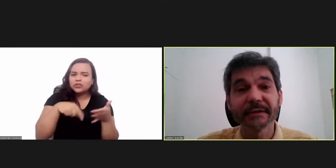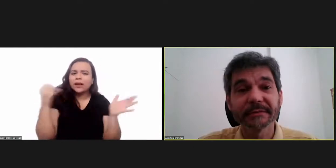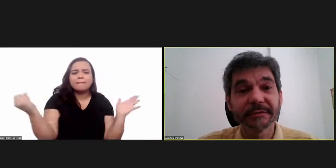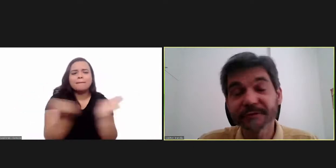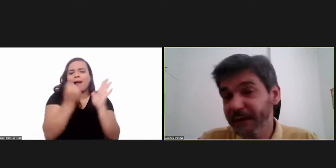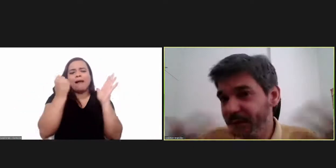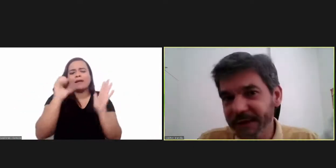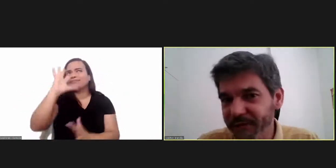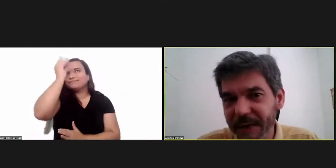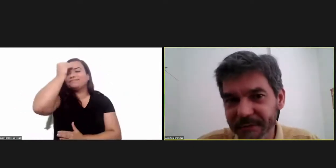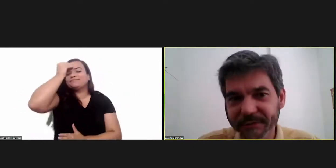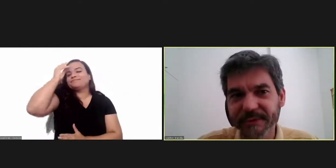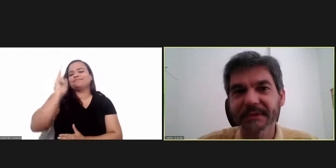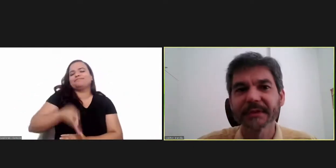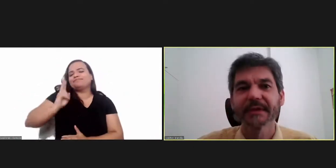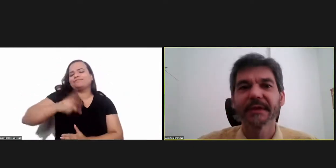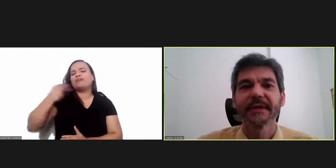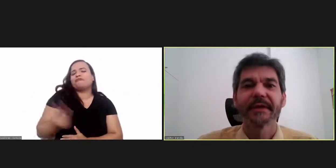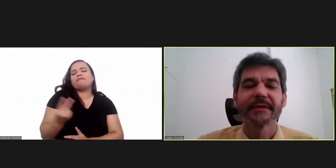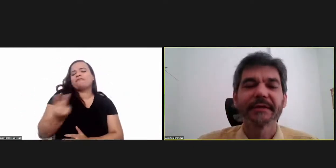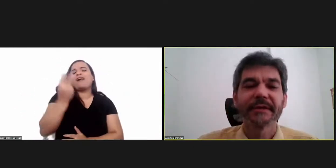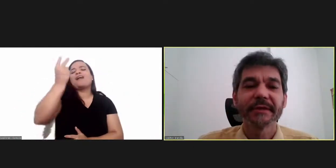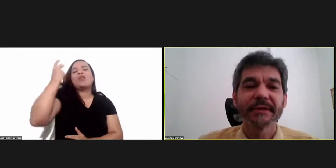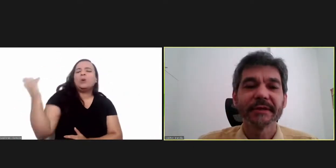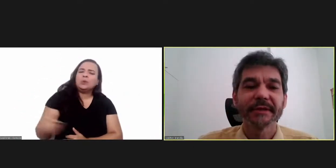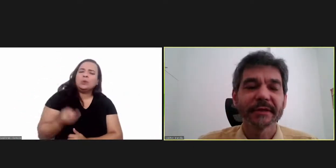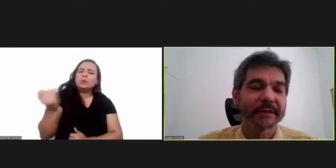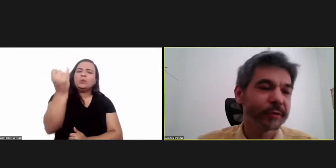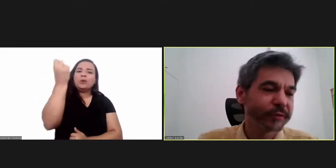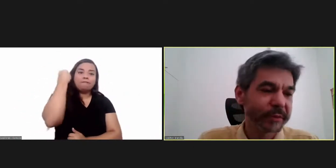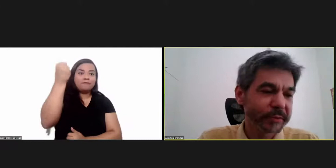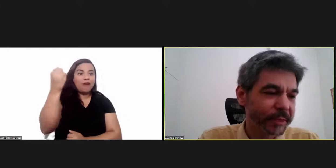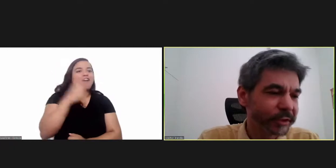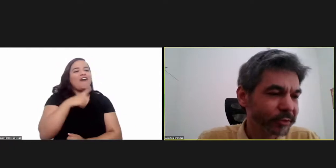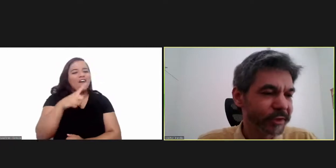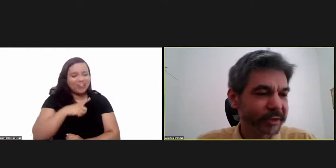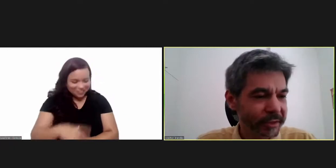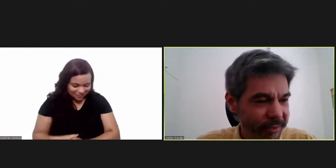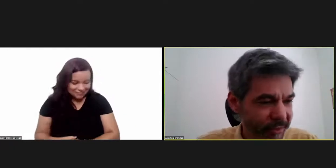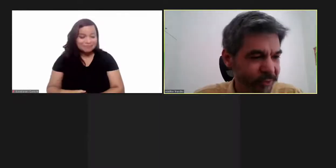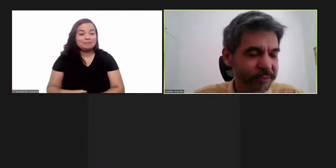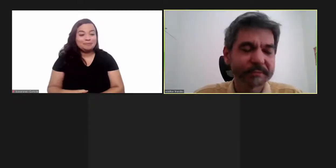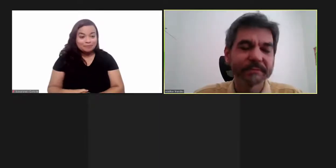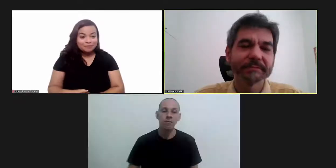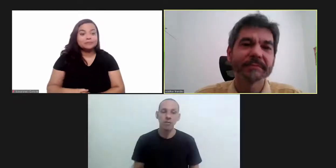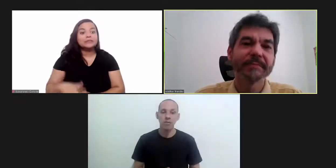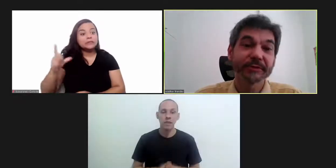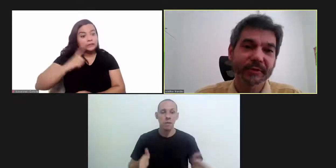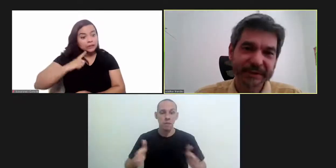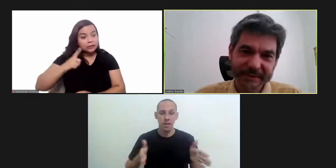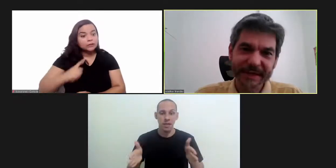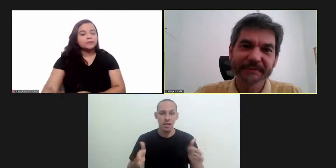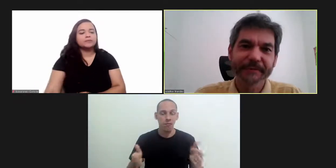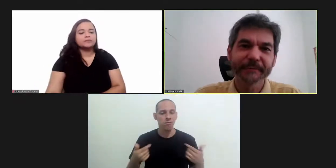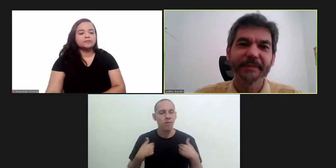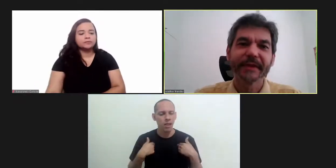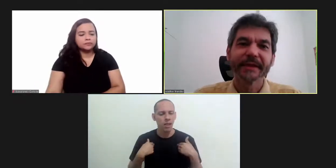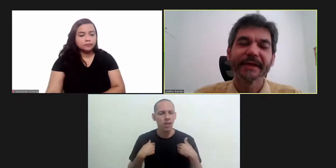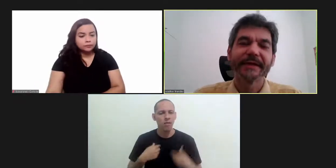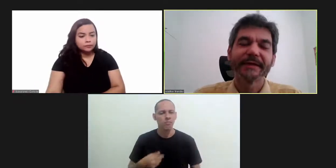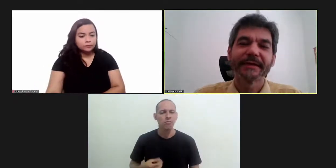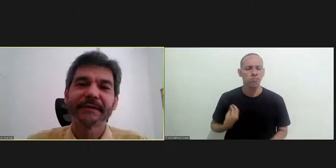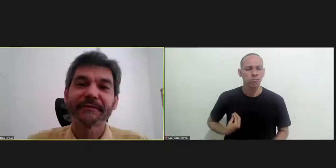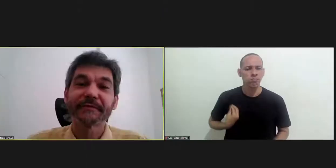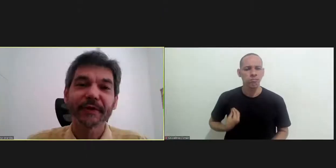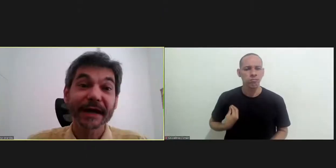a an unmeasurable value brand and there has been a period in